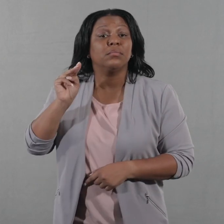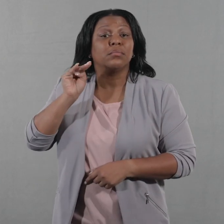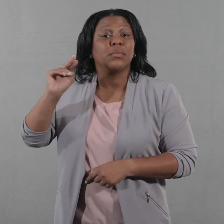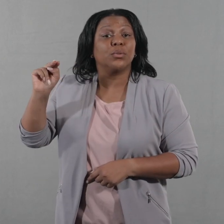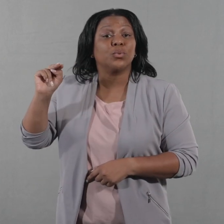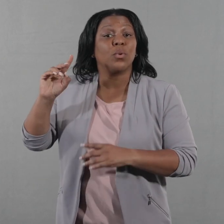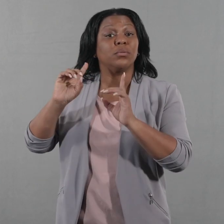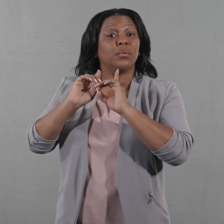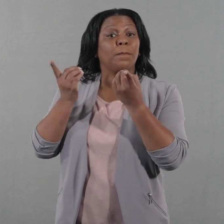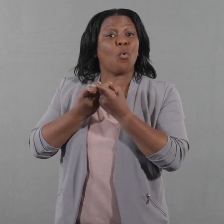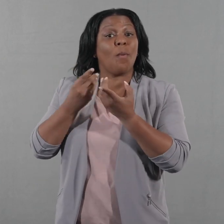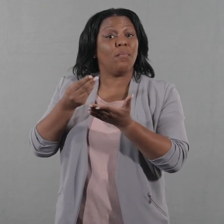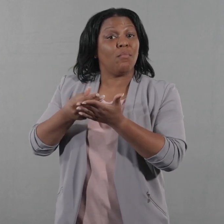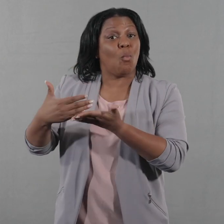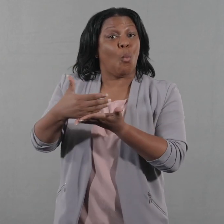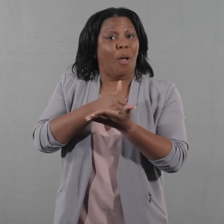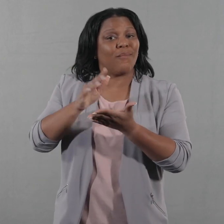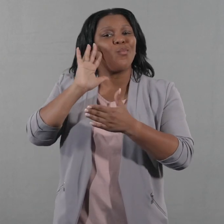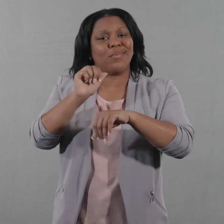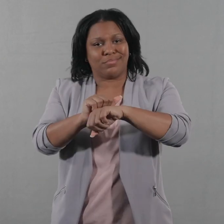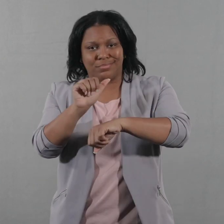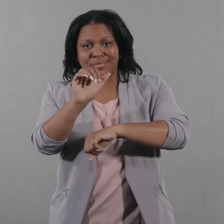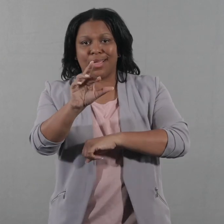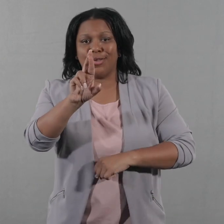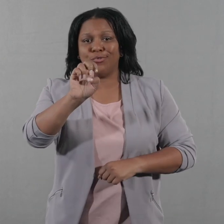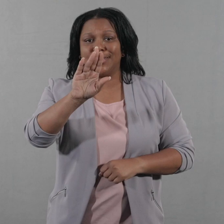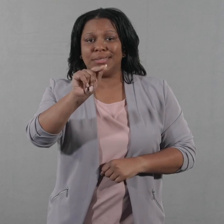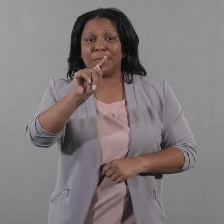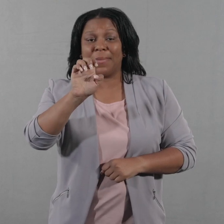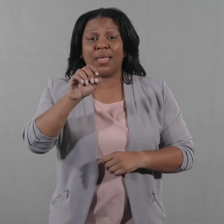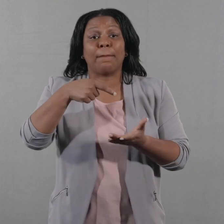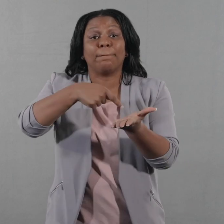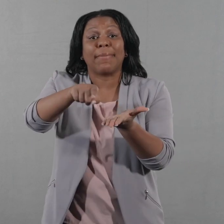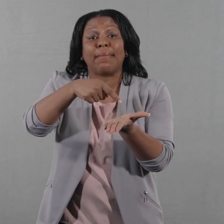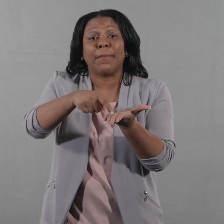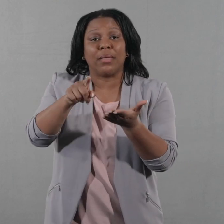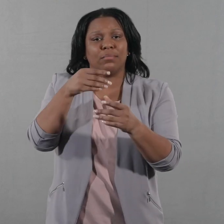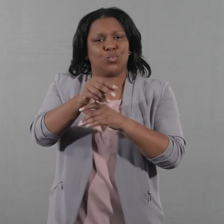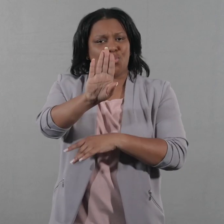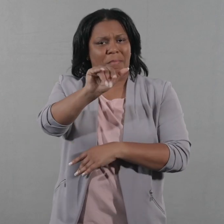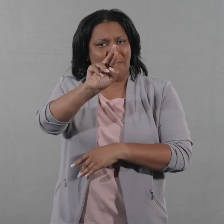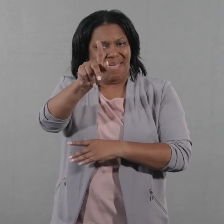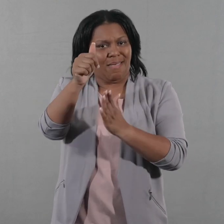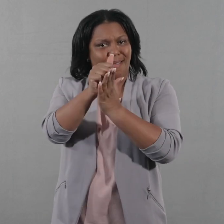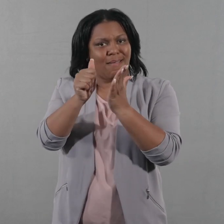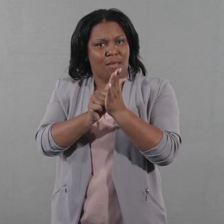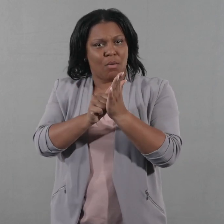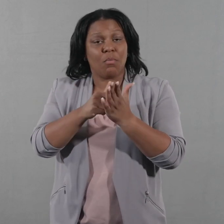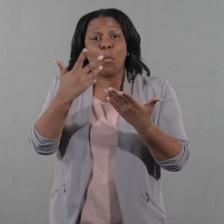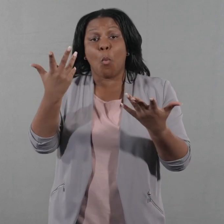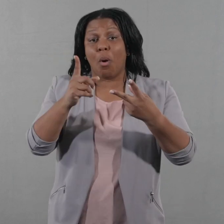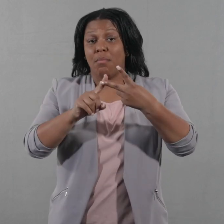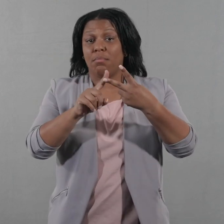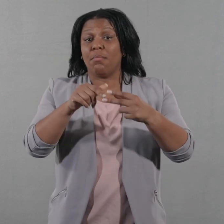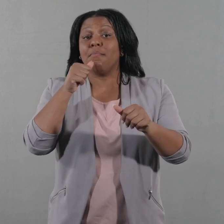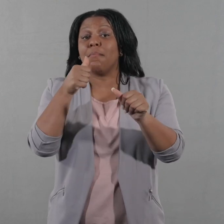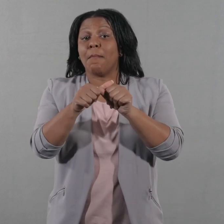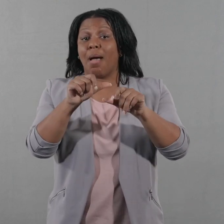The Minnesota Department of Revenue will send the rebate payment to the bank account or the mailing address